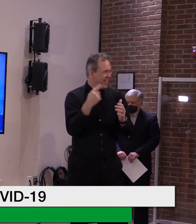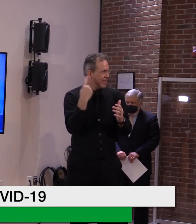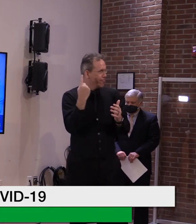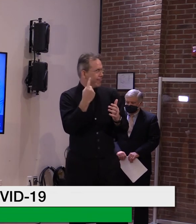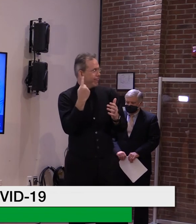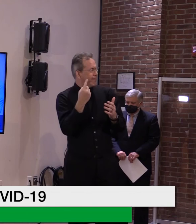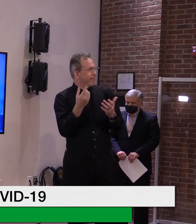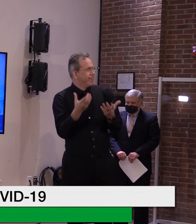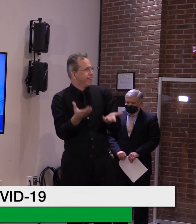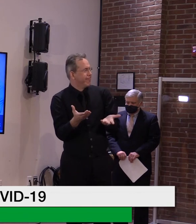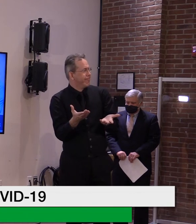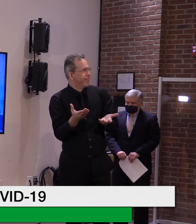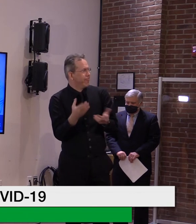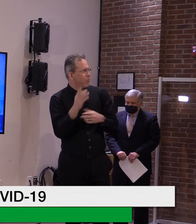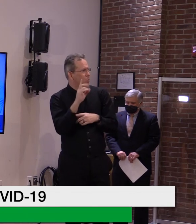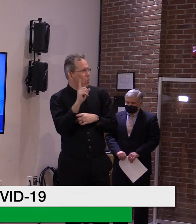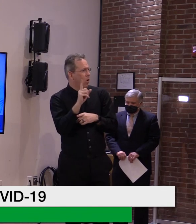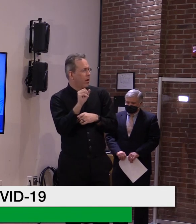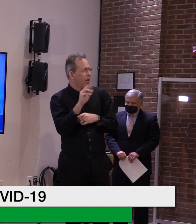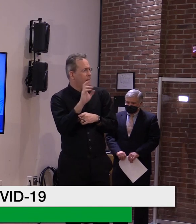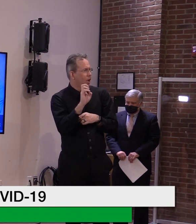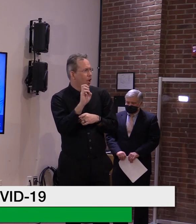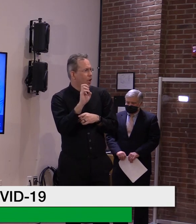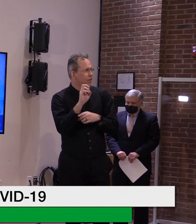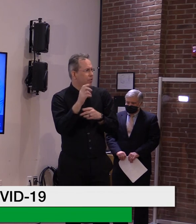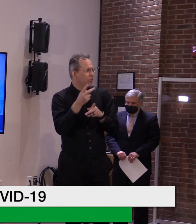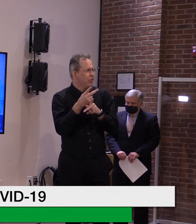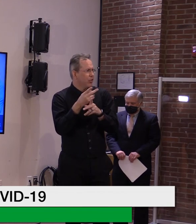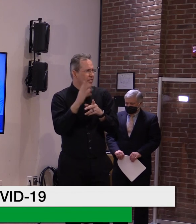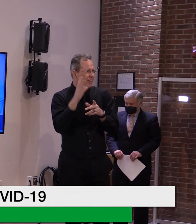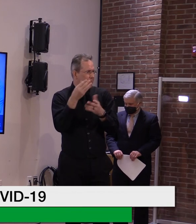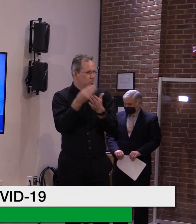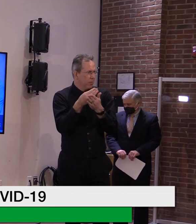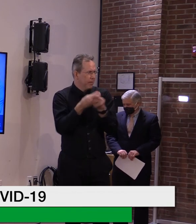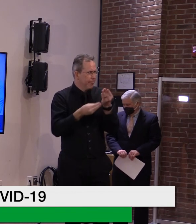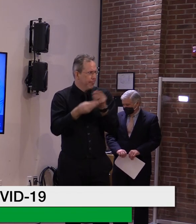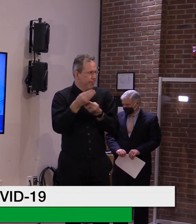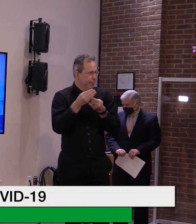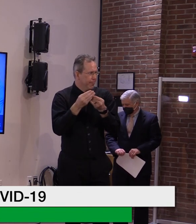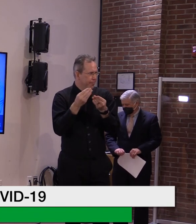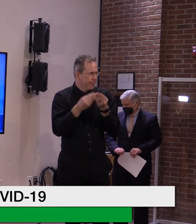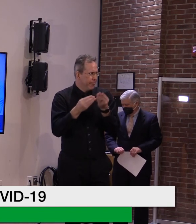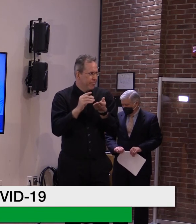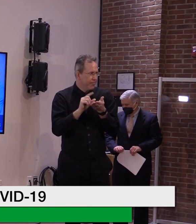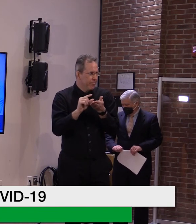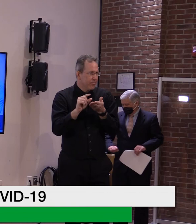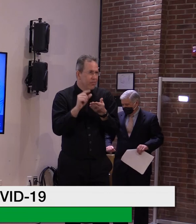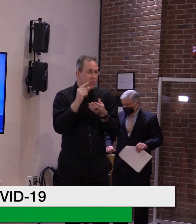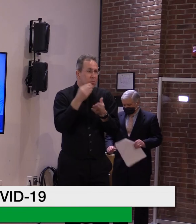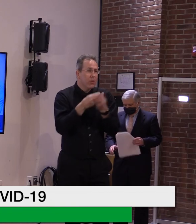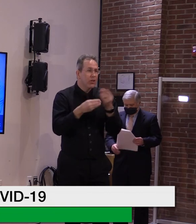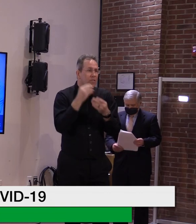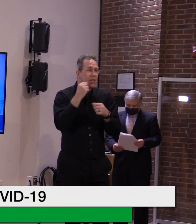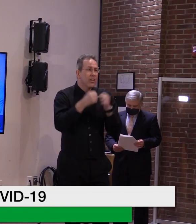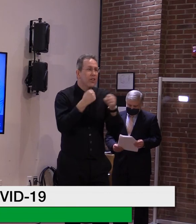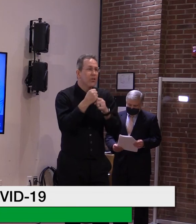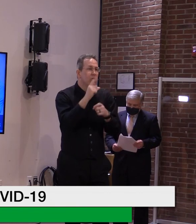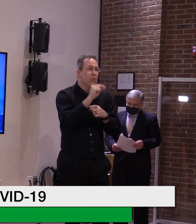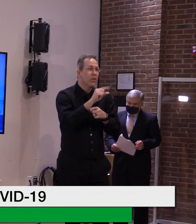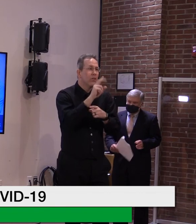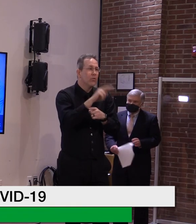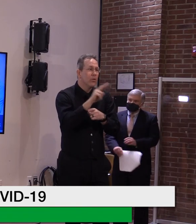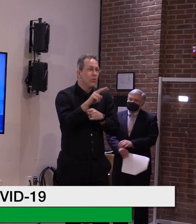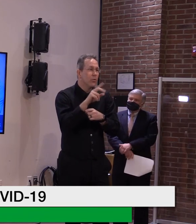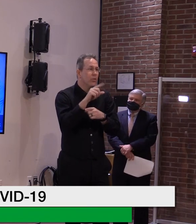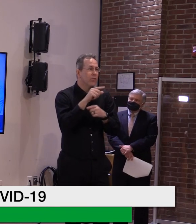2022 are now starting to go together. And I would think that over the next maybe six,